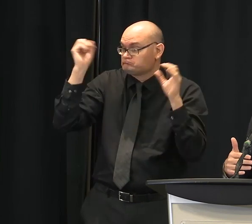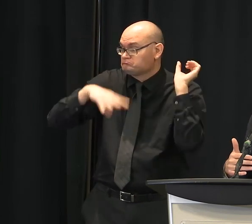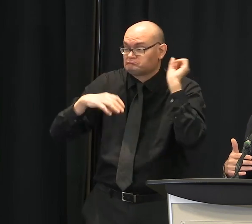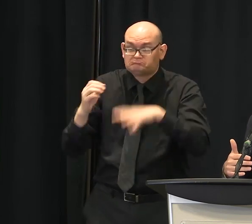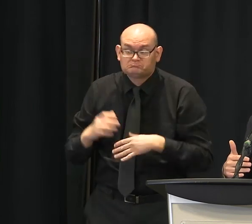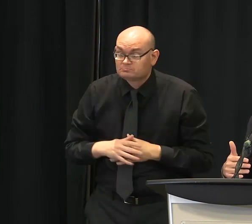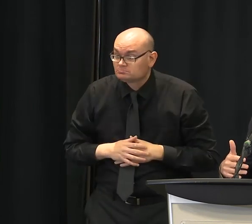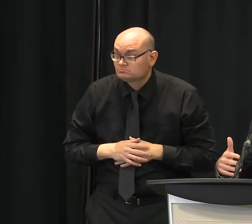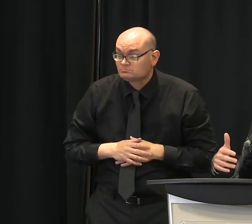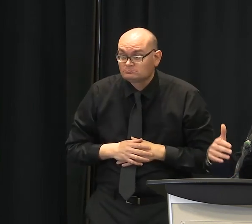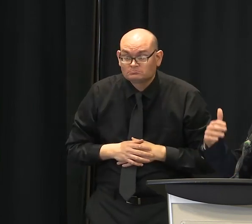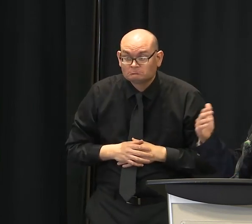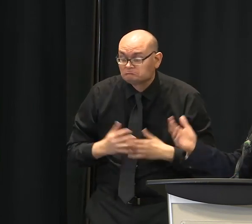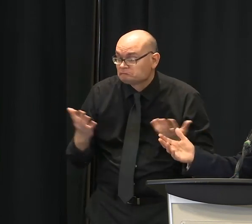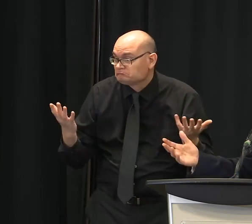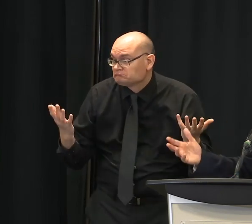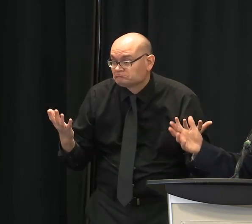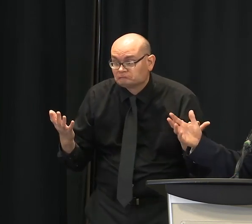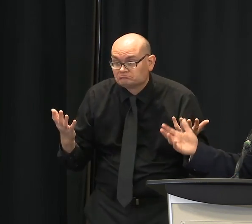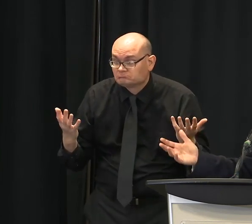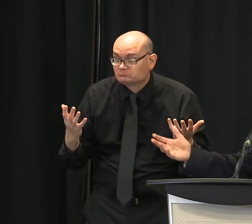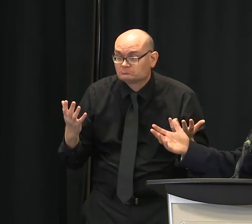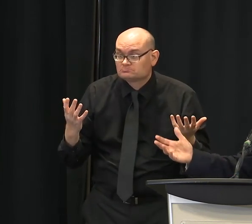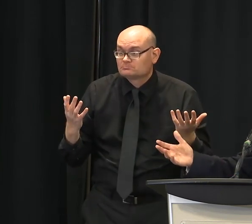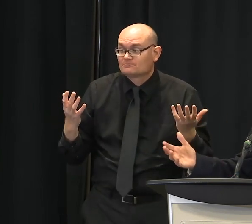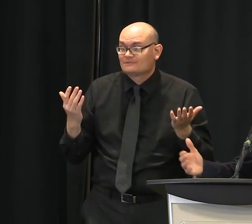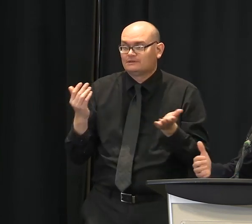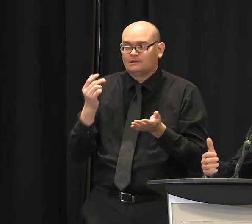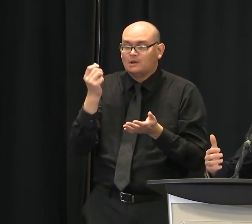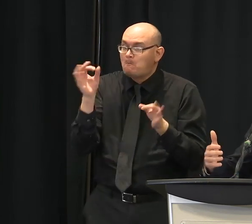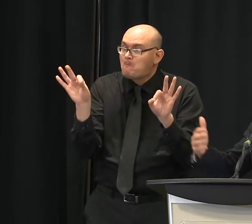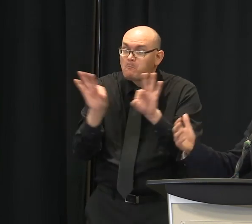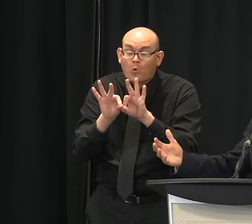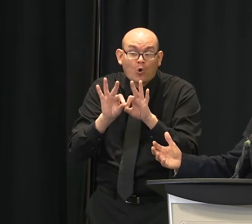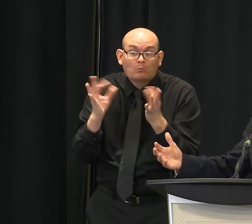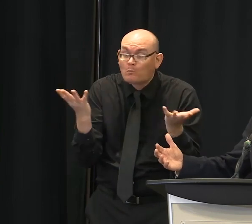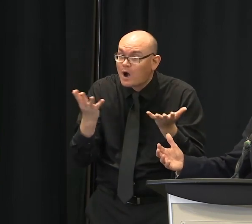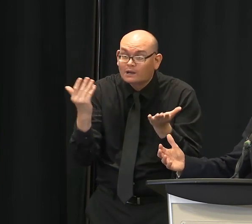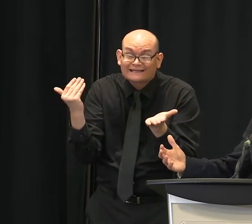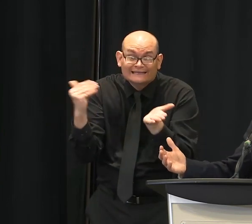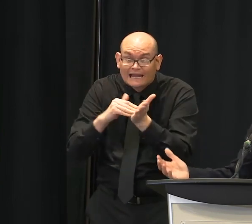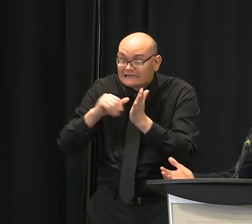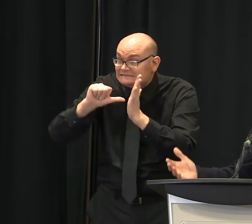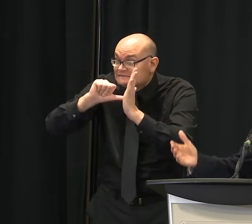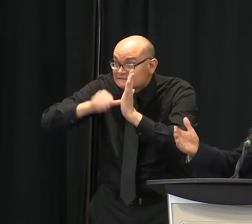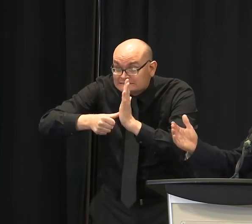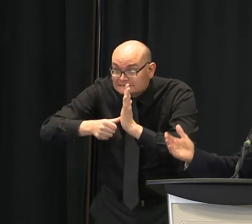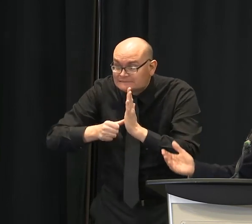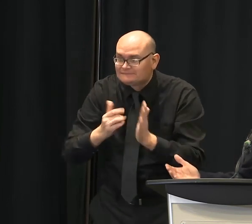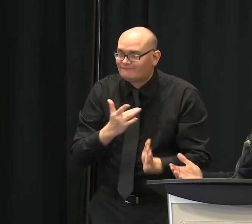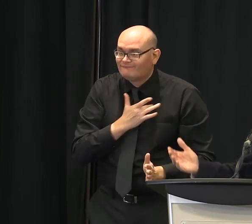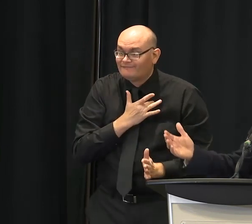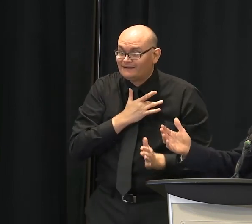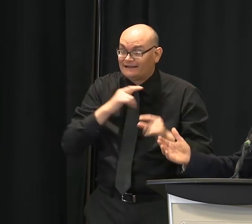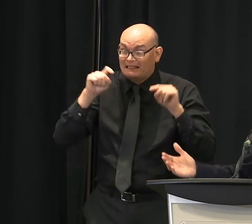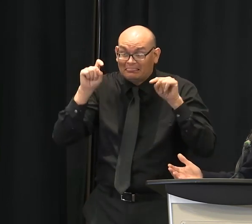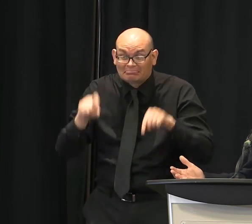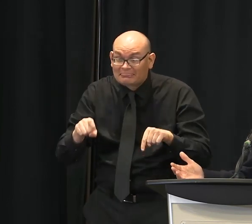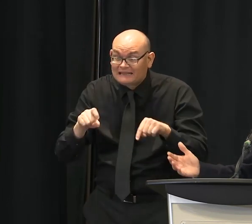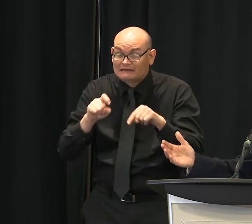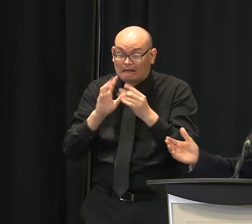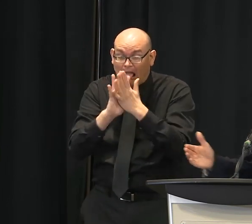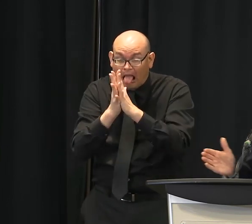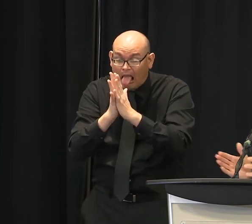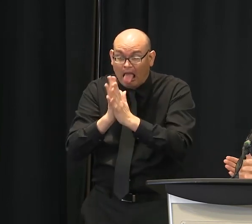perception as you walk around Main Street that it's not too crowded, and we have to watch that this